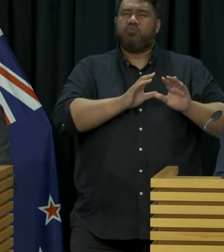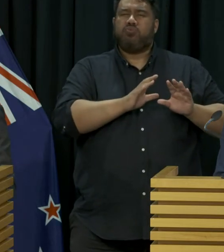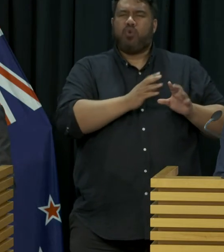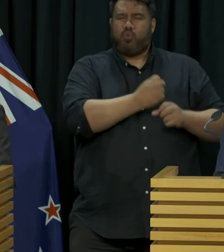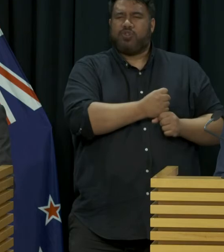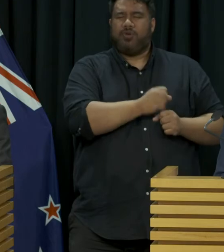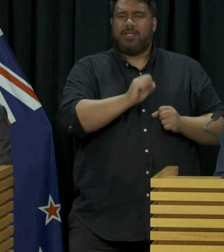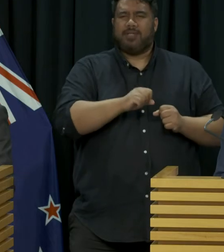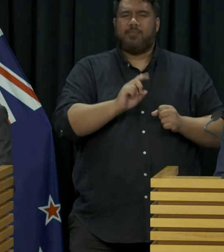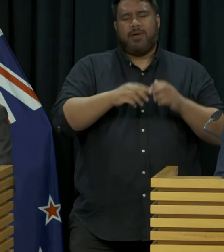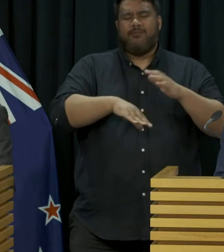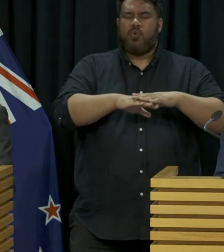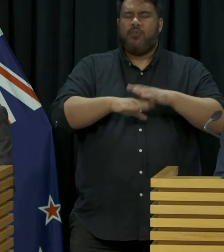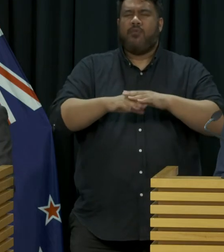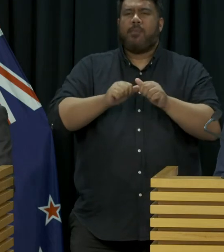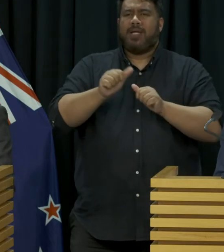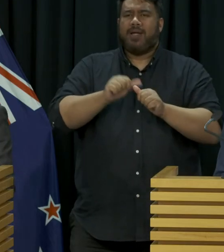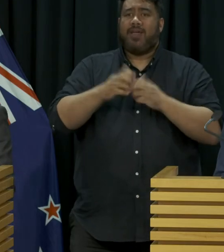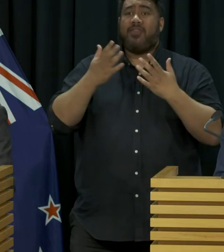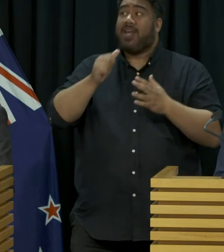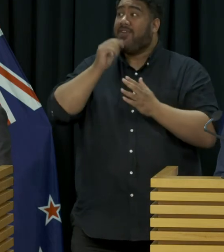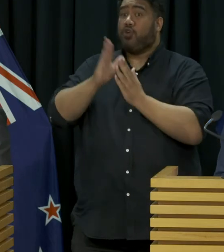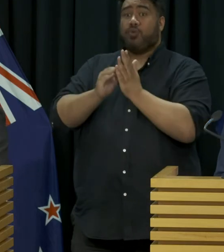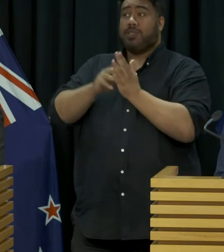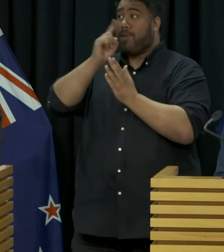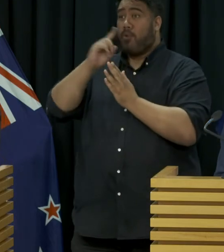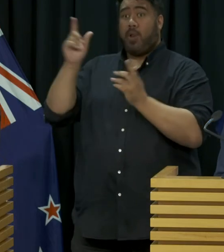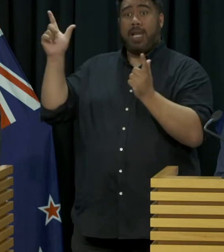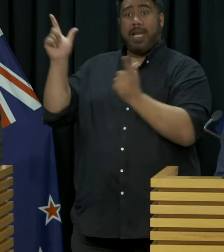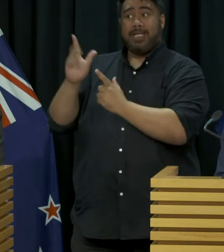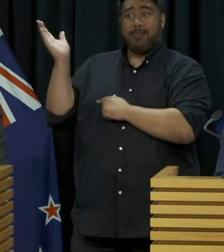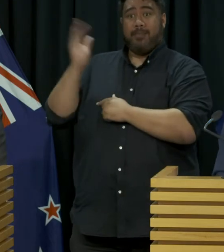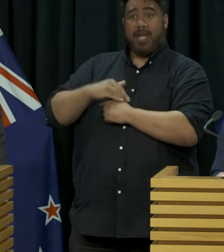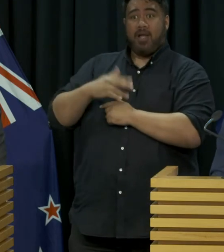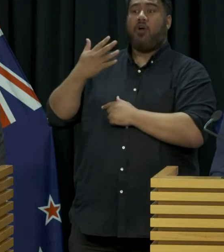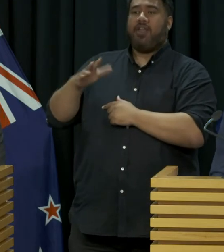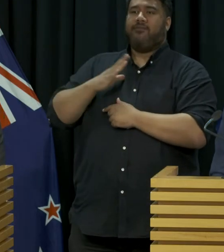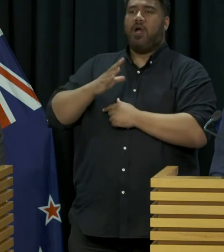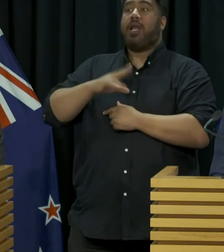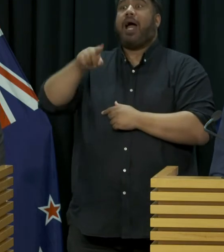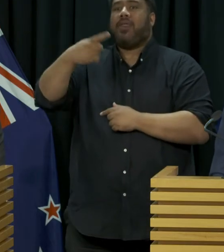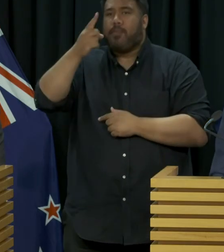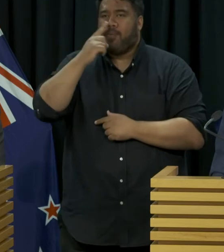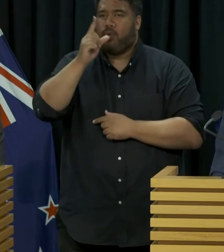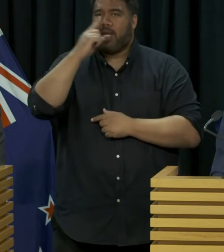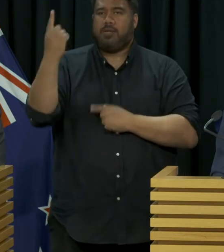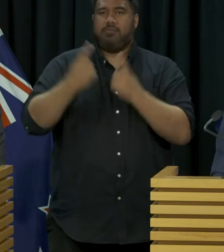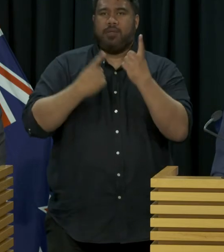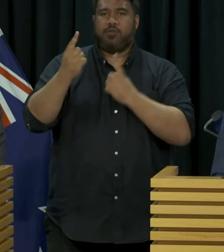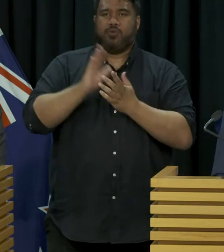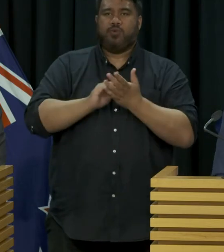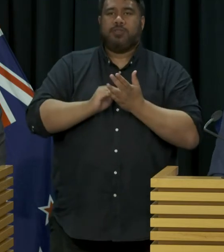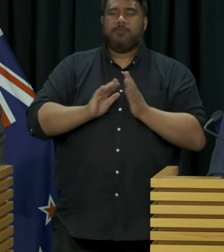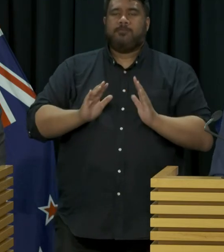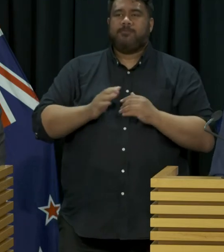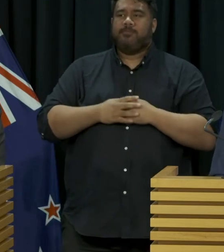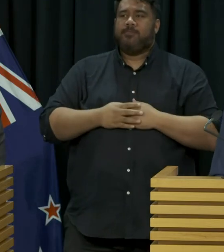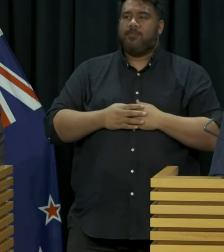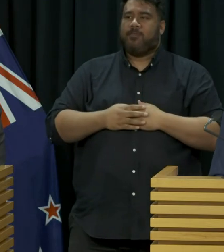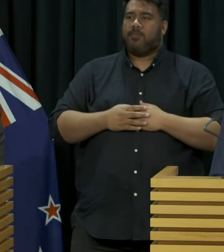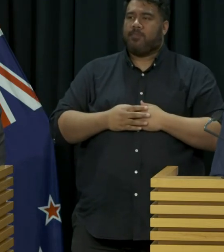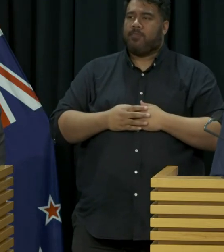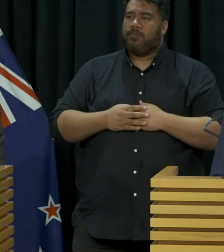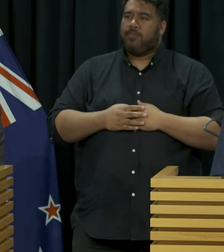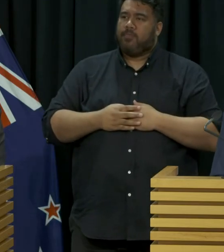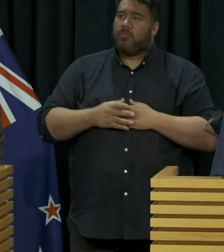if we see the demand starting to tail off from New Zealanders returning, then we'd be looking to fill those spaces with others. Right, but there isn't a situation where you start